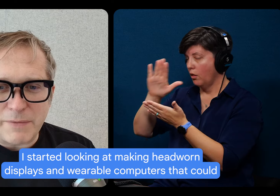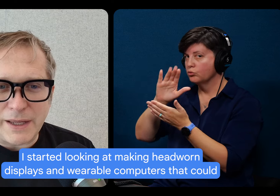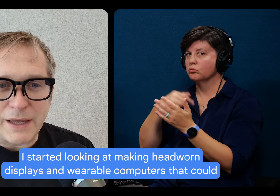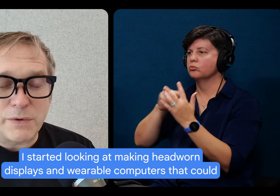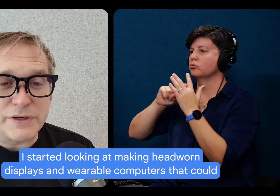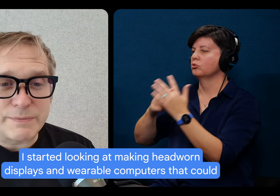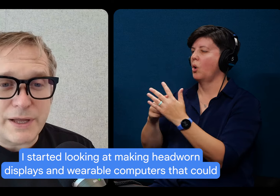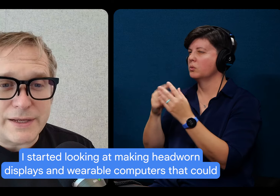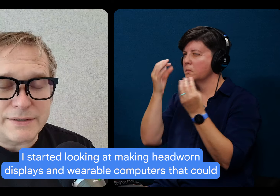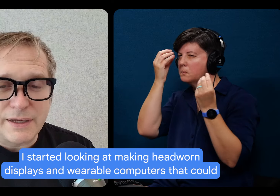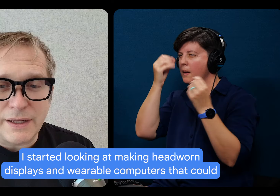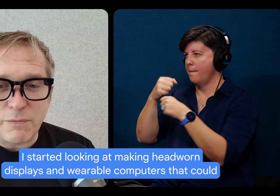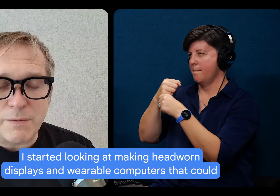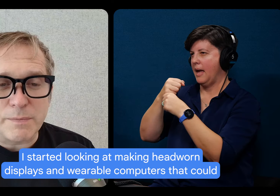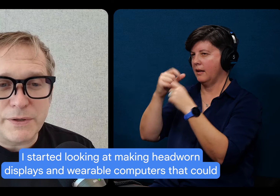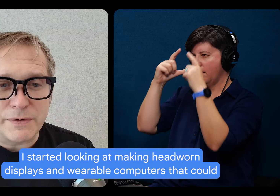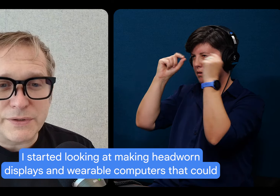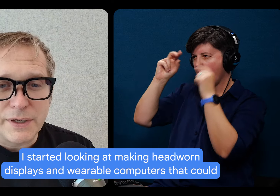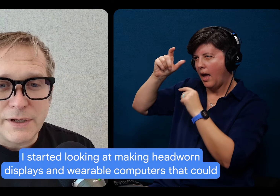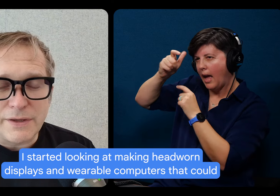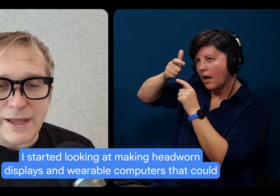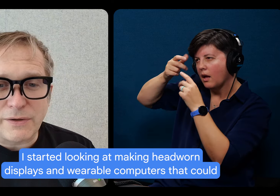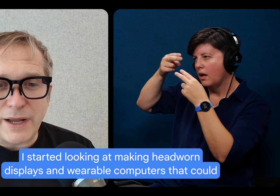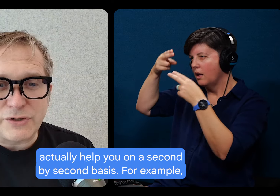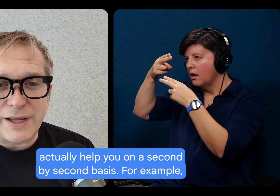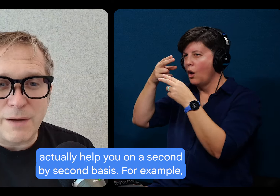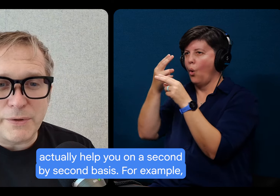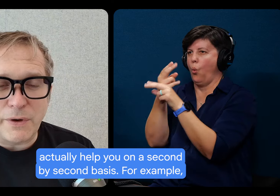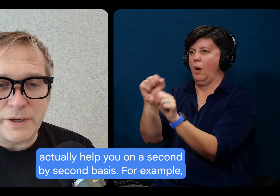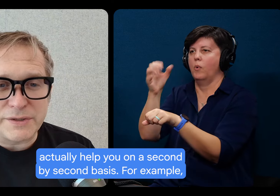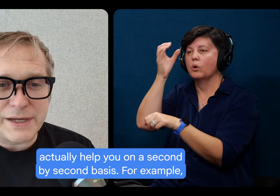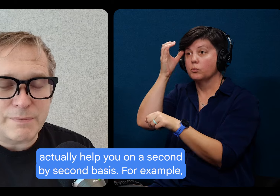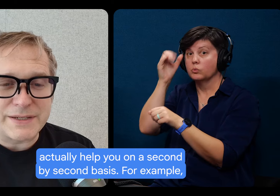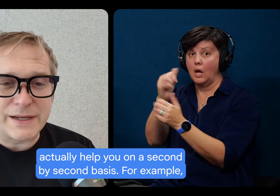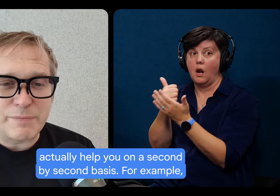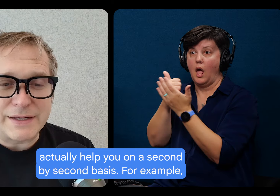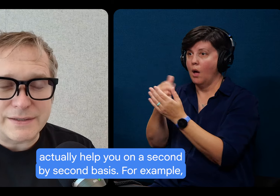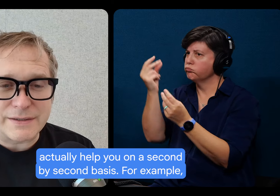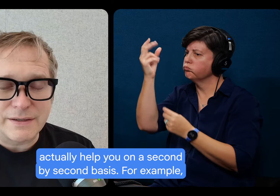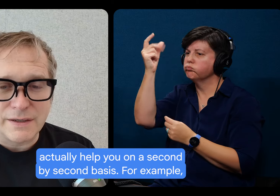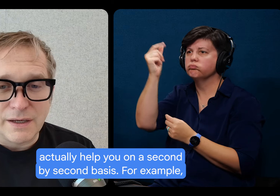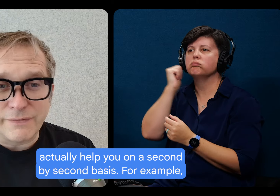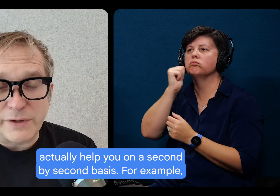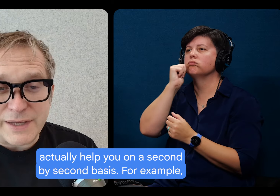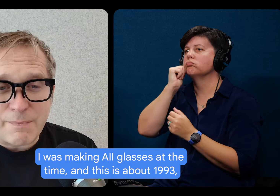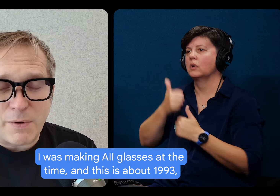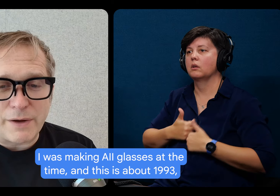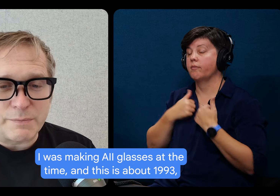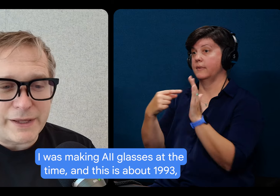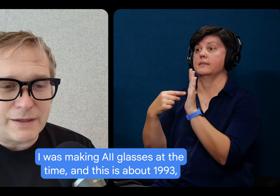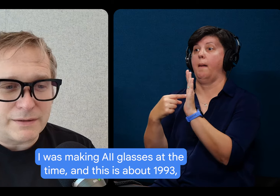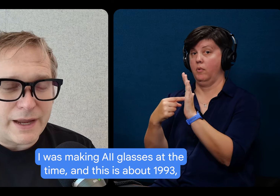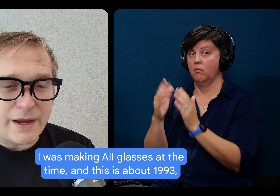looking at making head-worn displays and wearable computers that could actually help you on a second-by-second basis. For example,